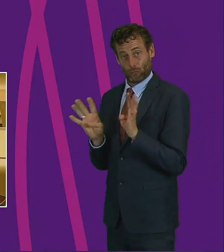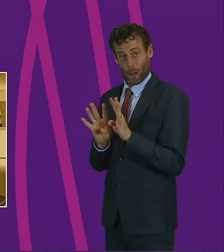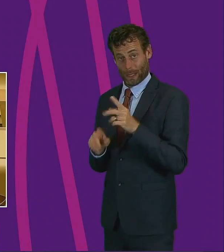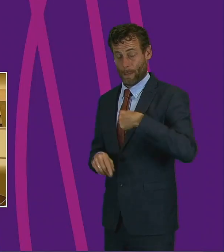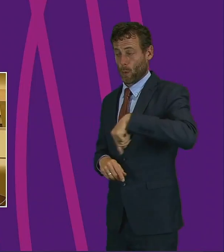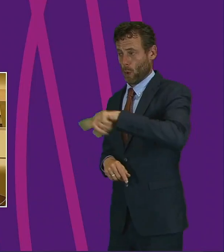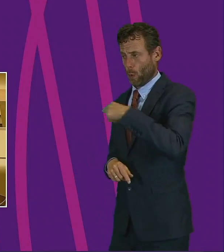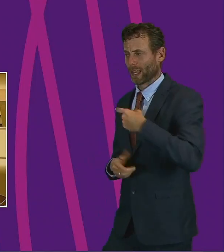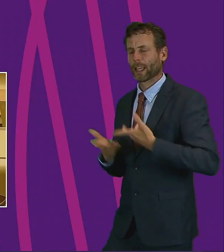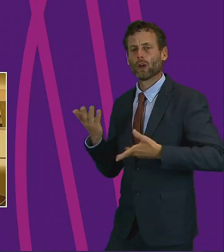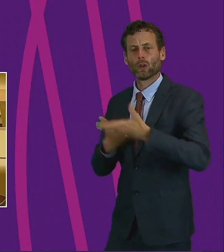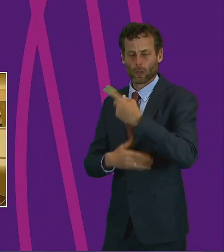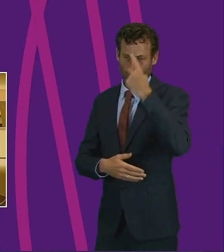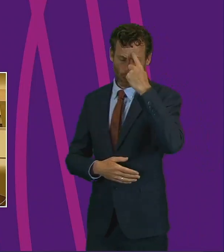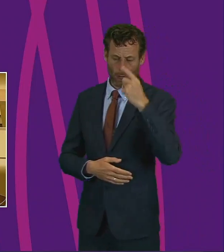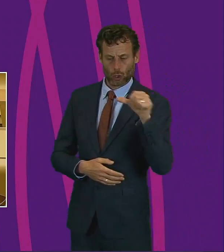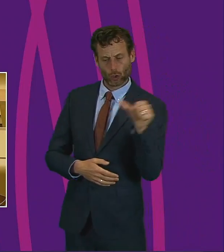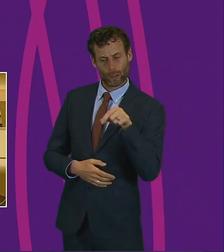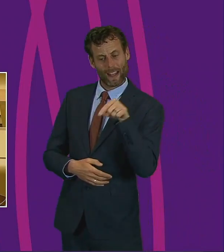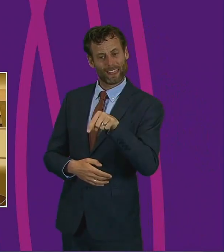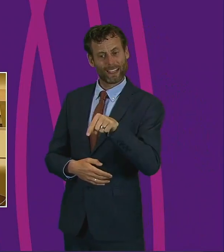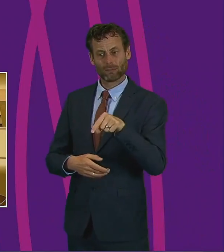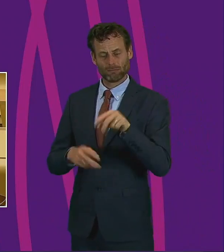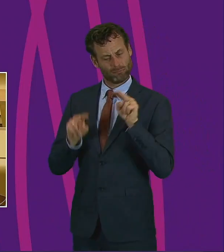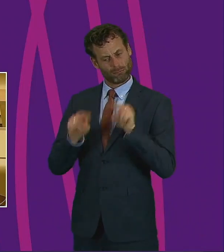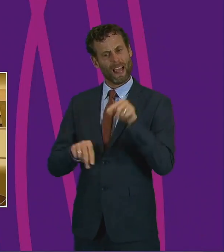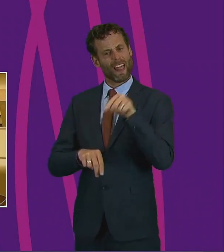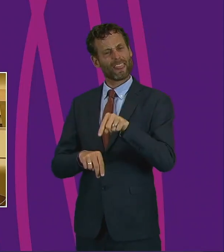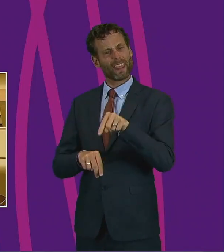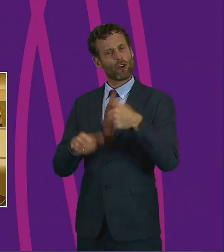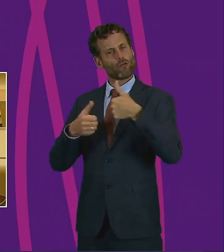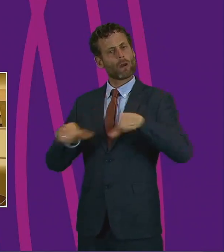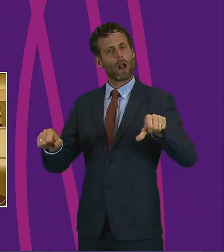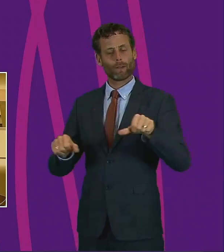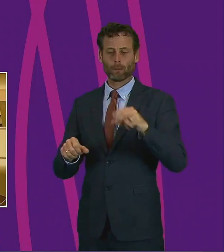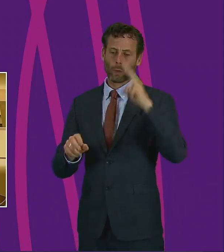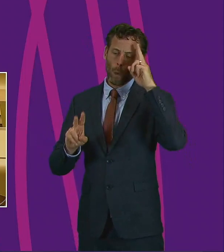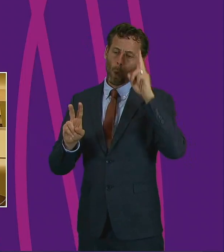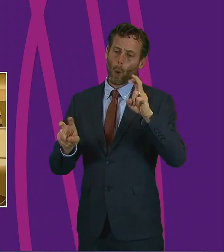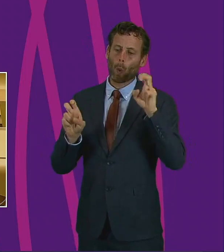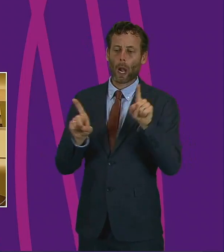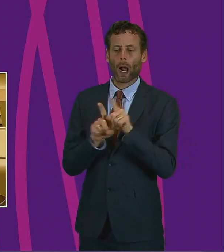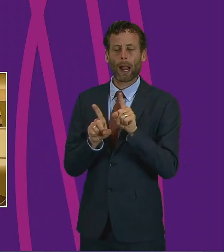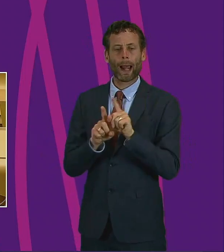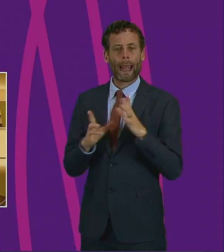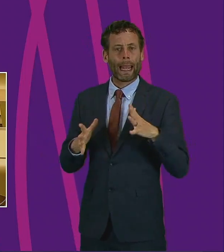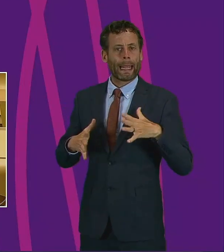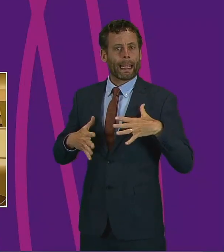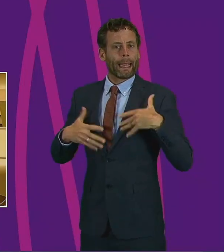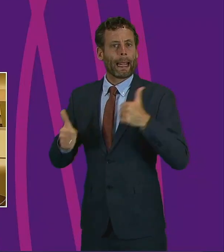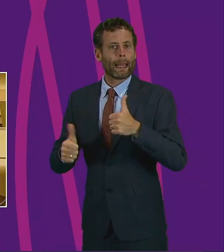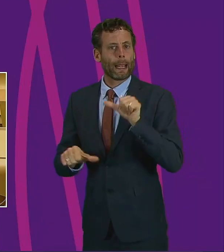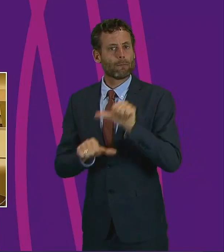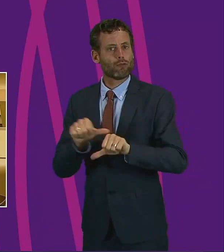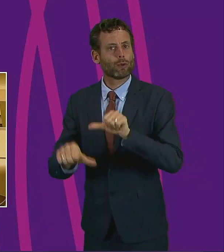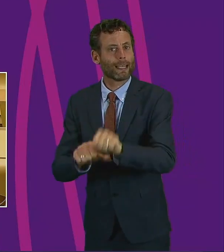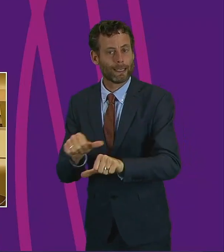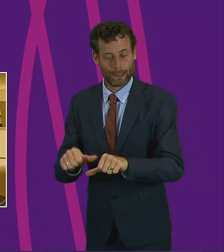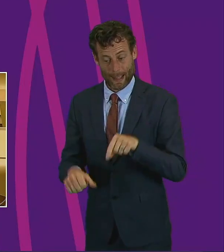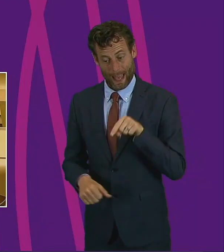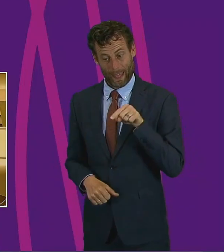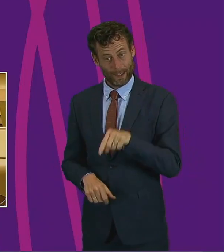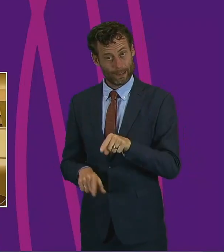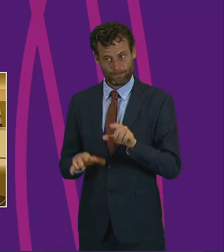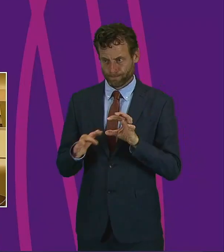that we should see this recovery as a healing process, that we need to heal the trust in our social contract. Stakeholders also said